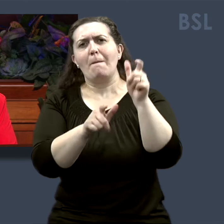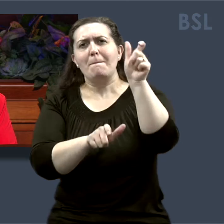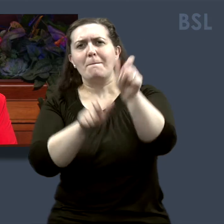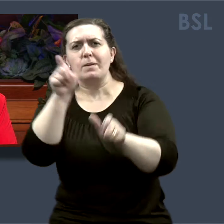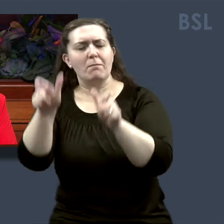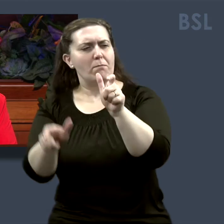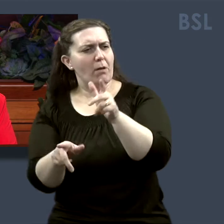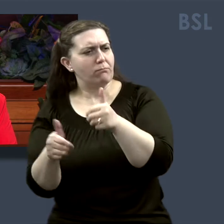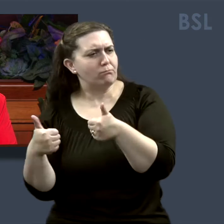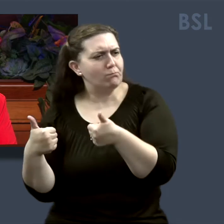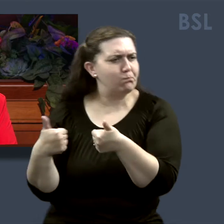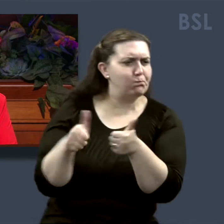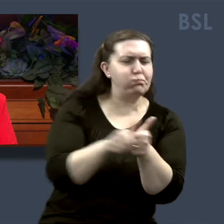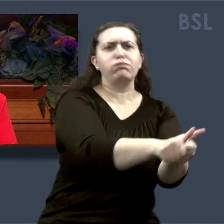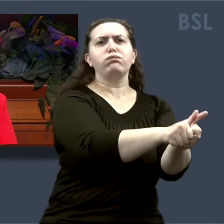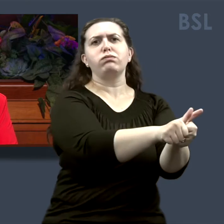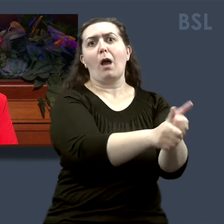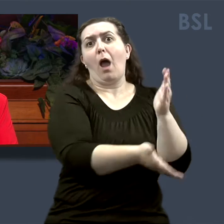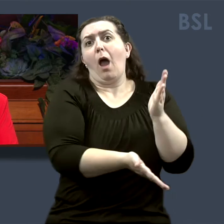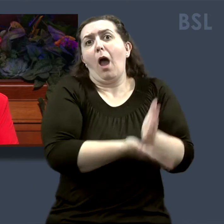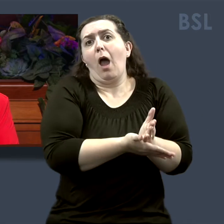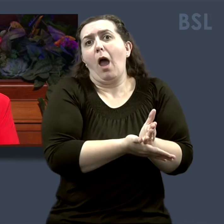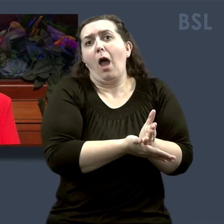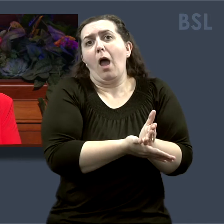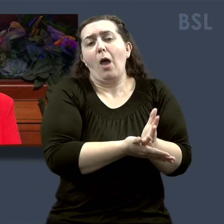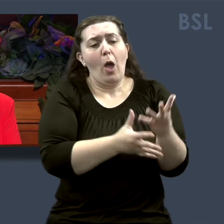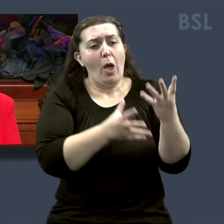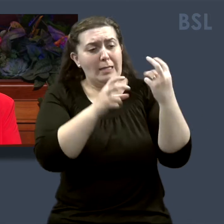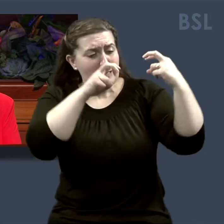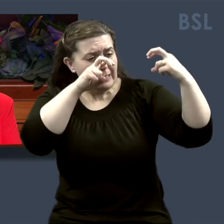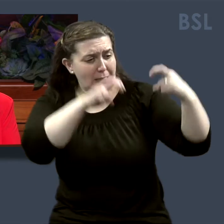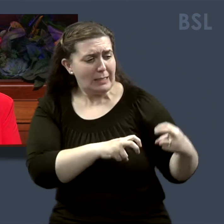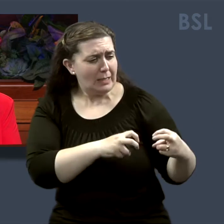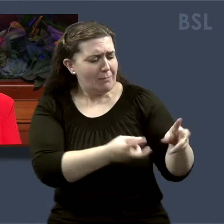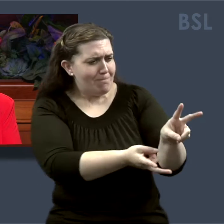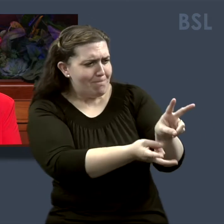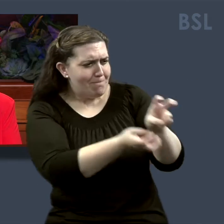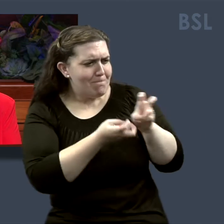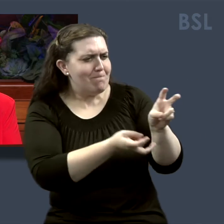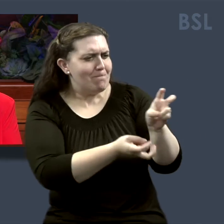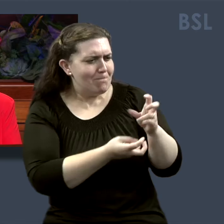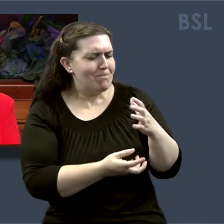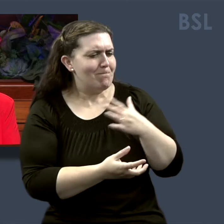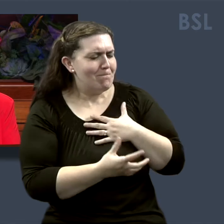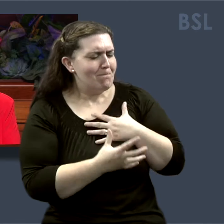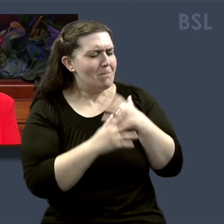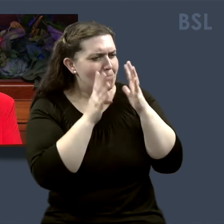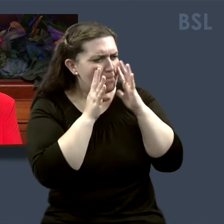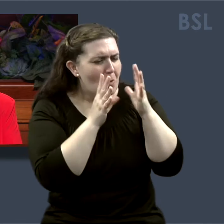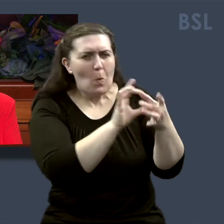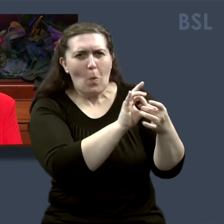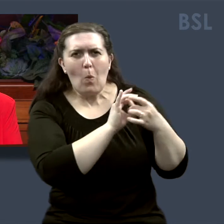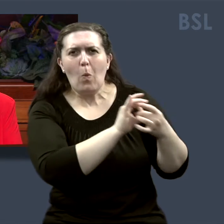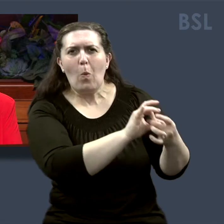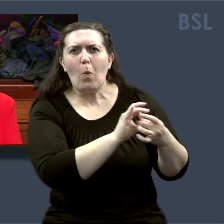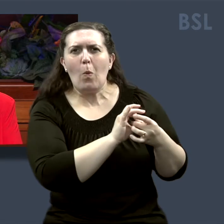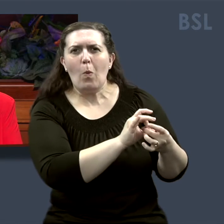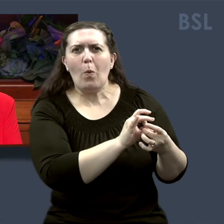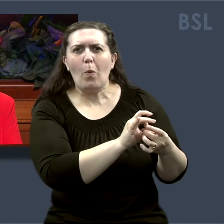angels who have been there during those times, sitting with her, listening to her, crying with her, as